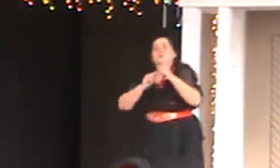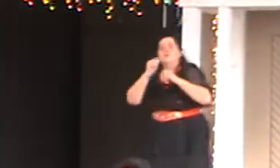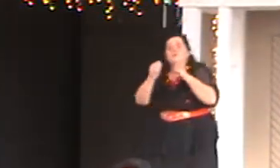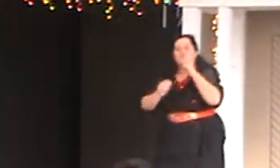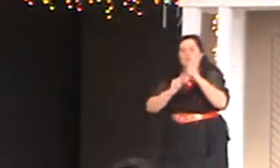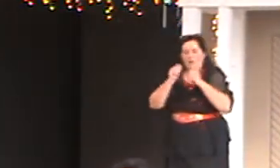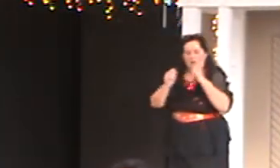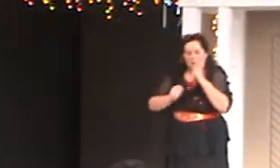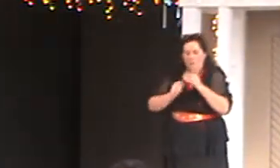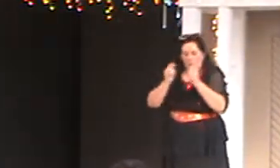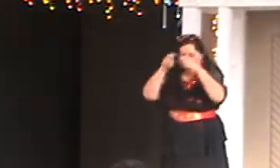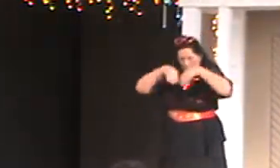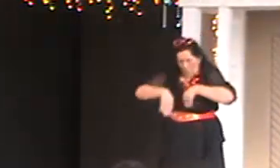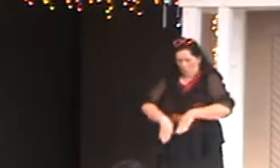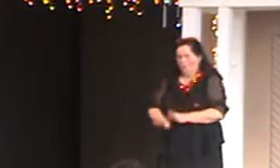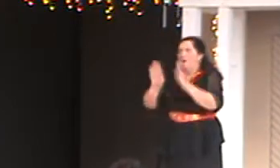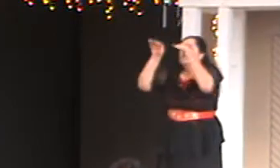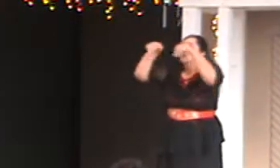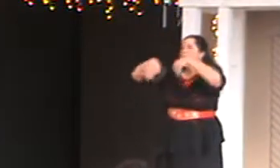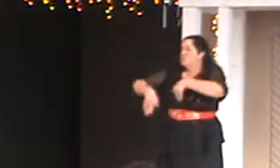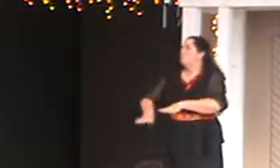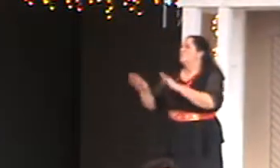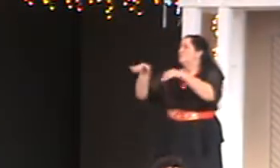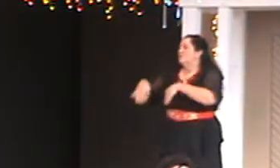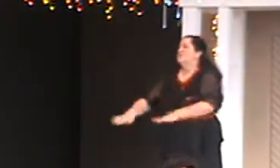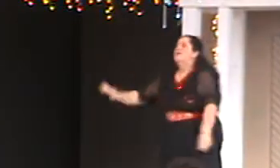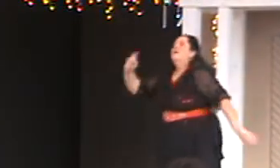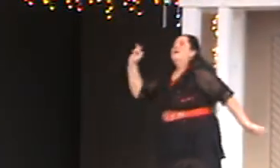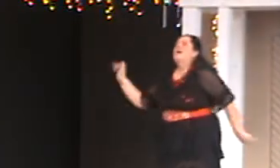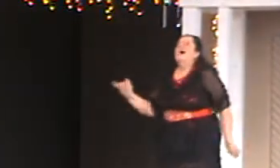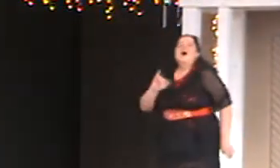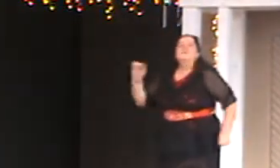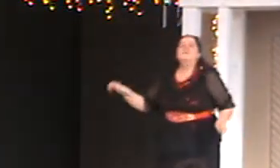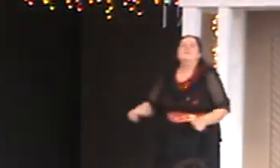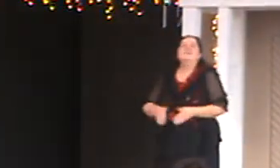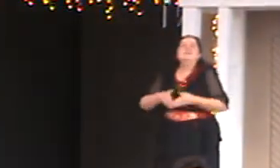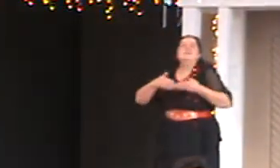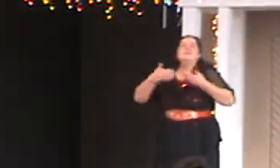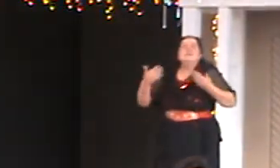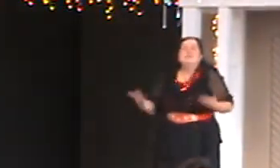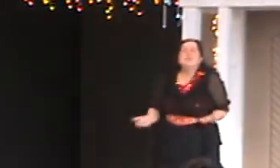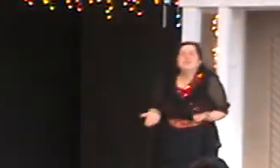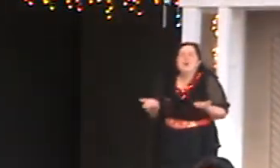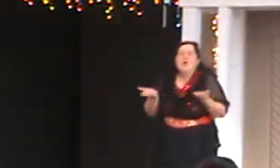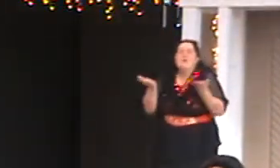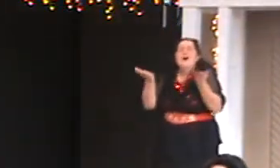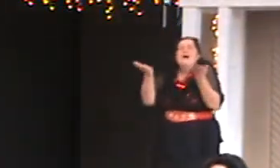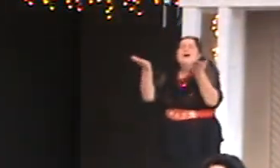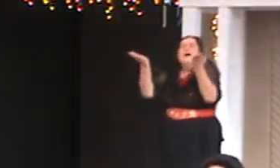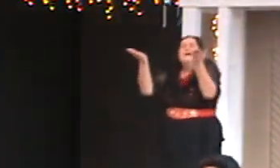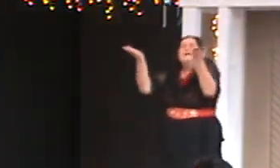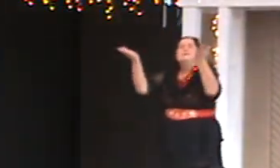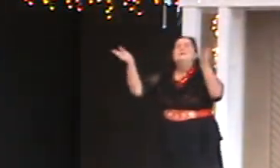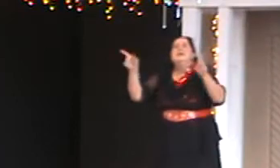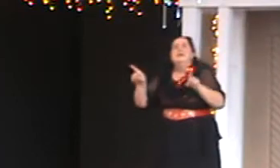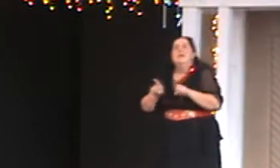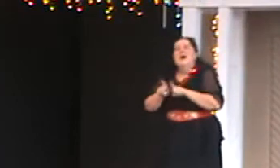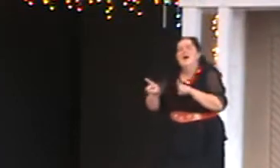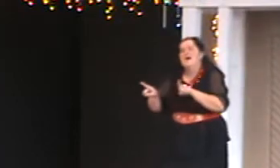troubled waters, I will ease your mind like